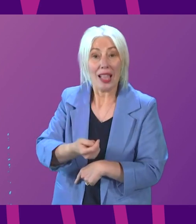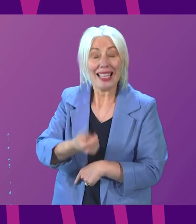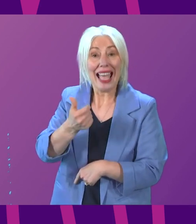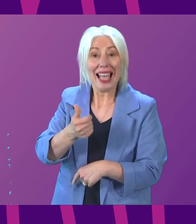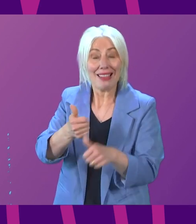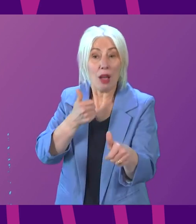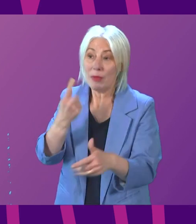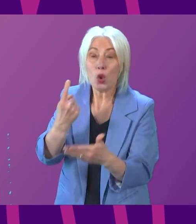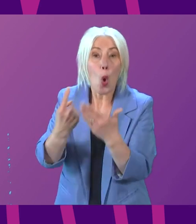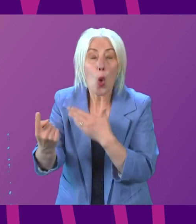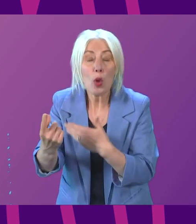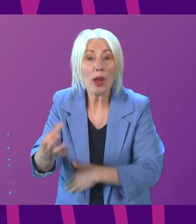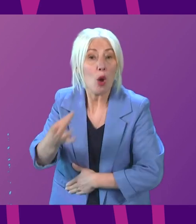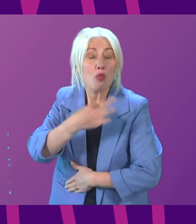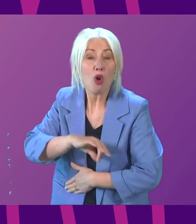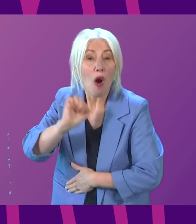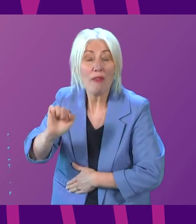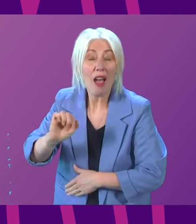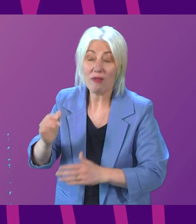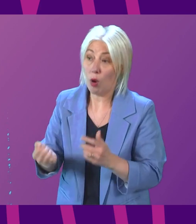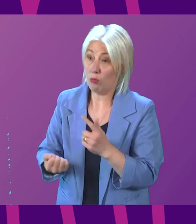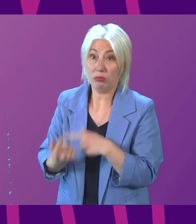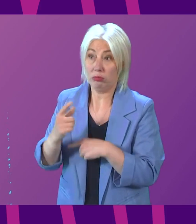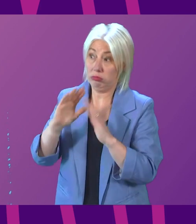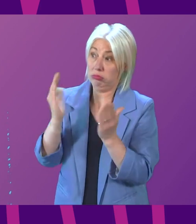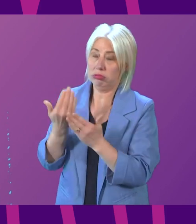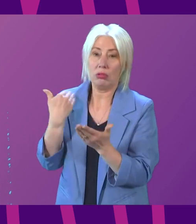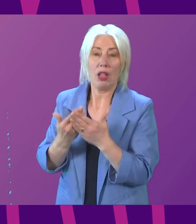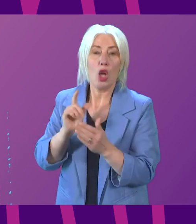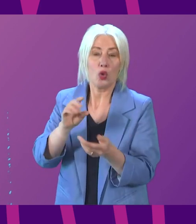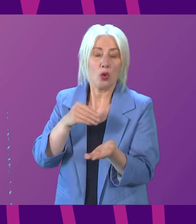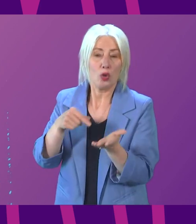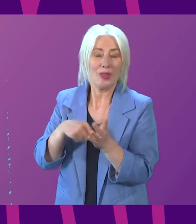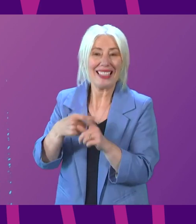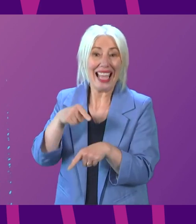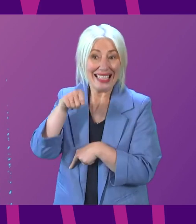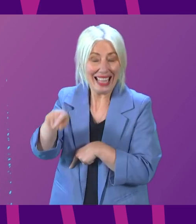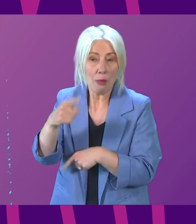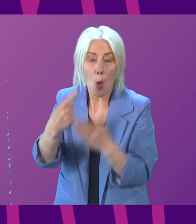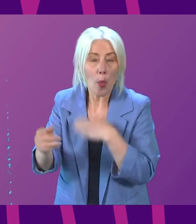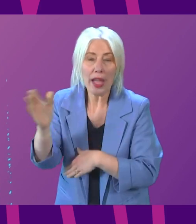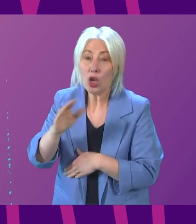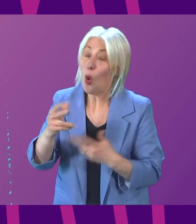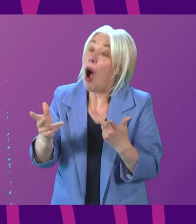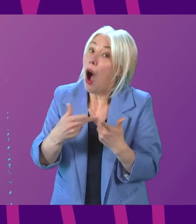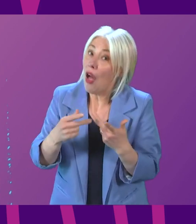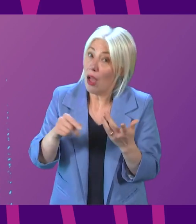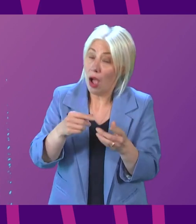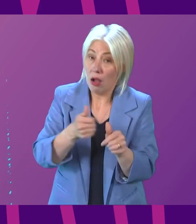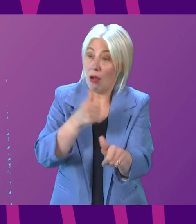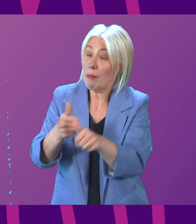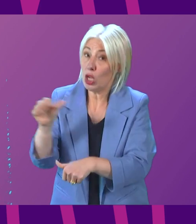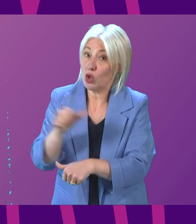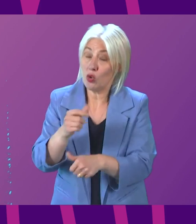not alone in profiting from recent global events and that a windfall tax should apply to all companies posting significantly higher profits.